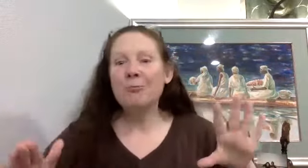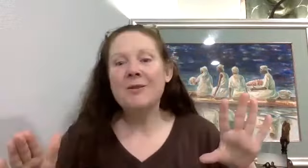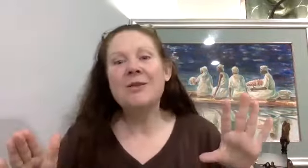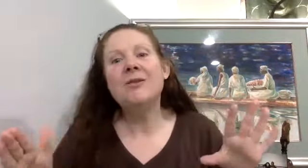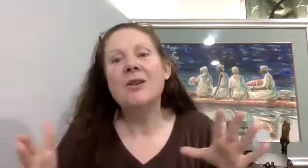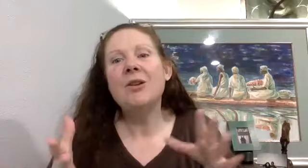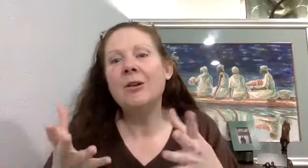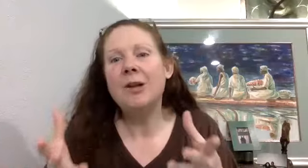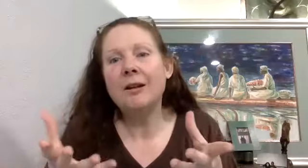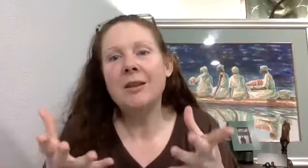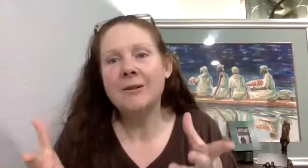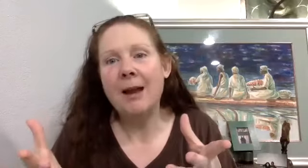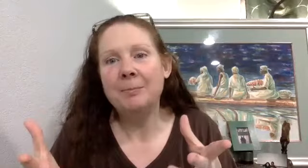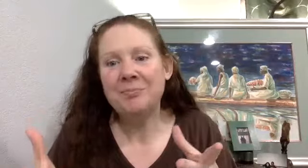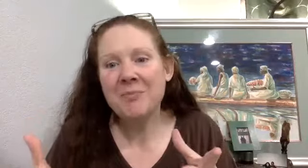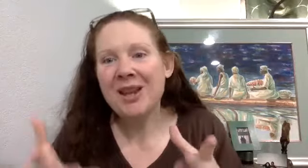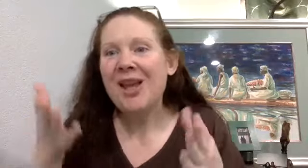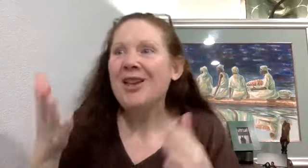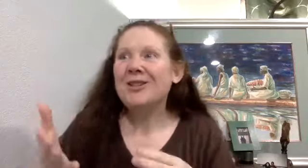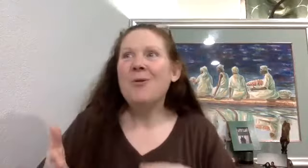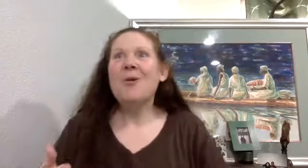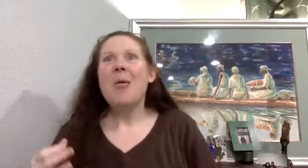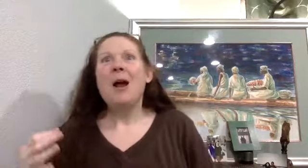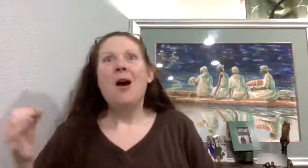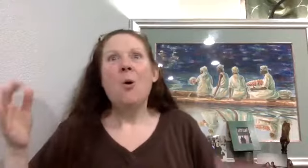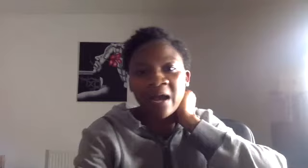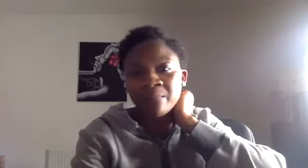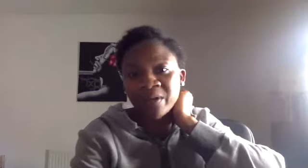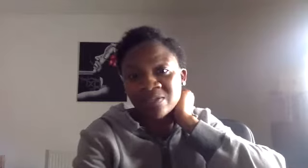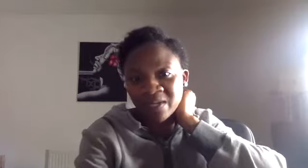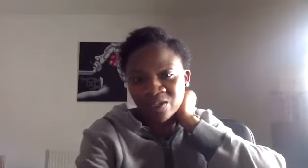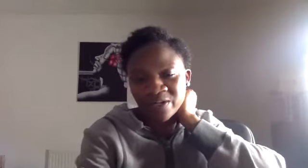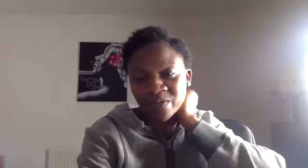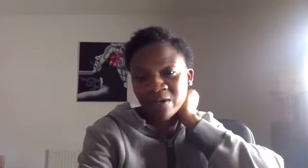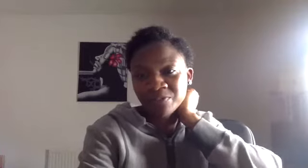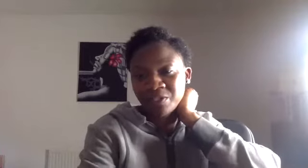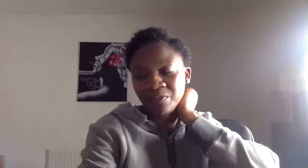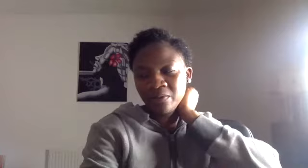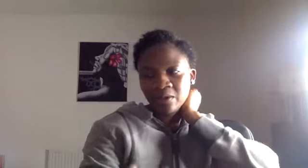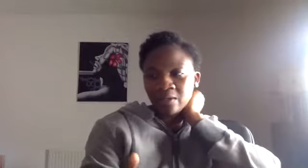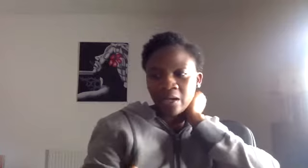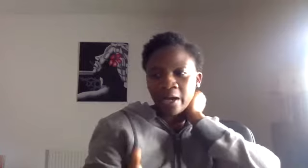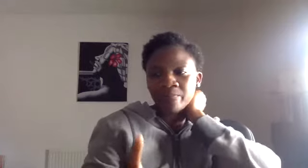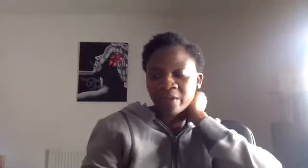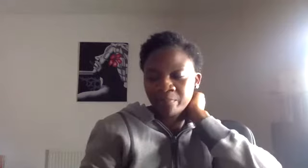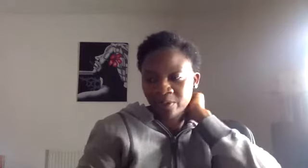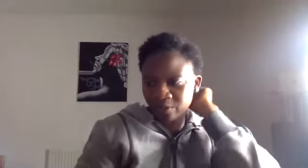reasons that are entirely the same. So, so that brings me, sorry to interrupt you. go. And there, but the,